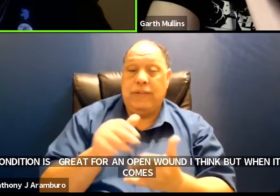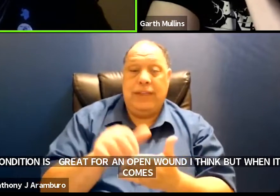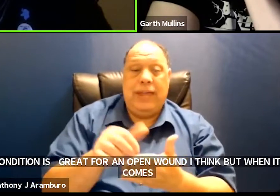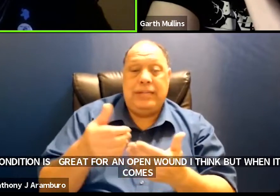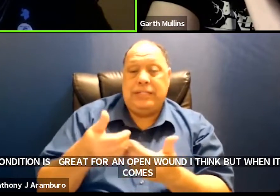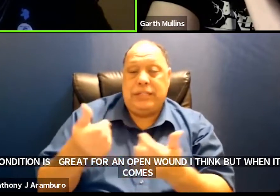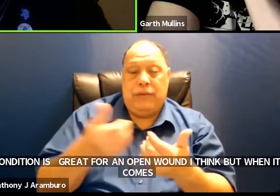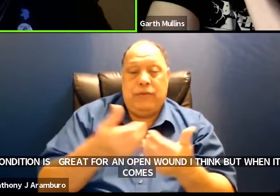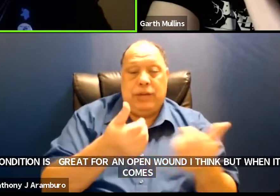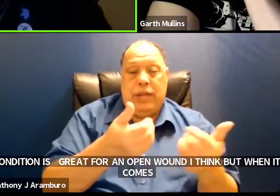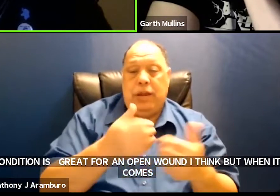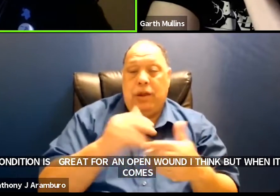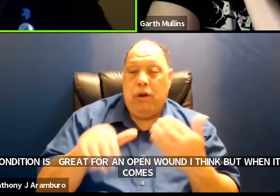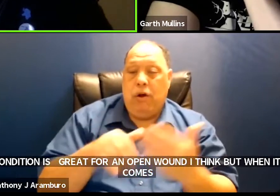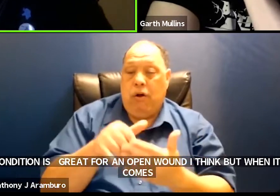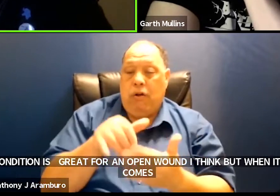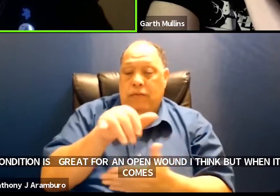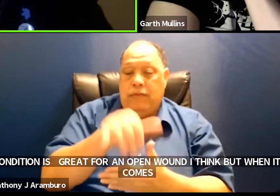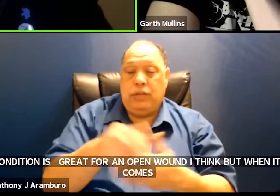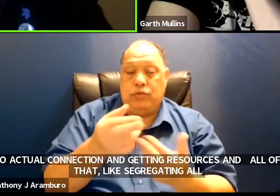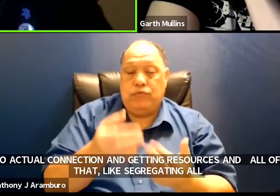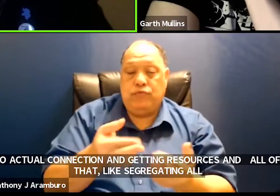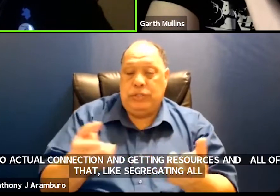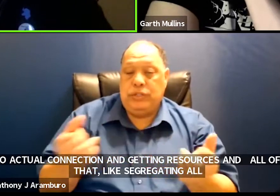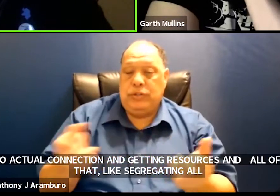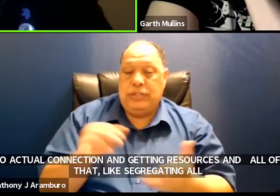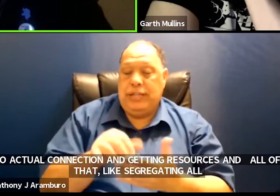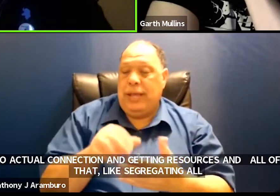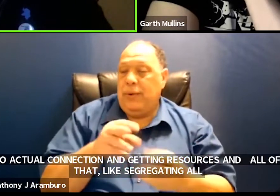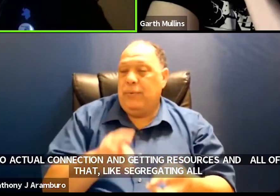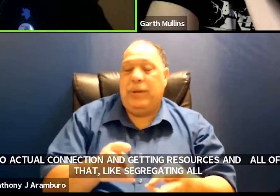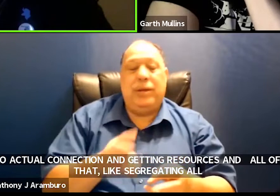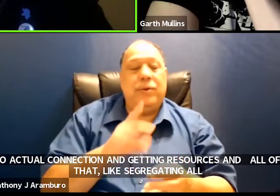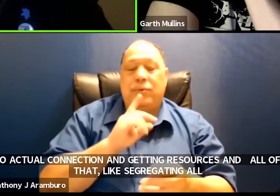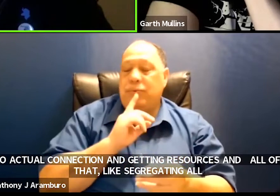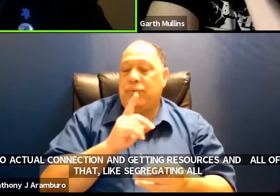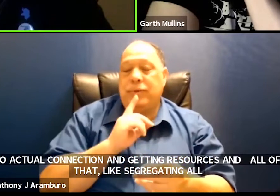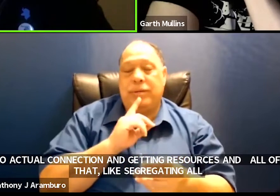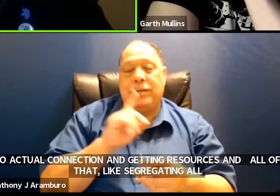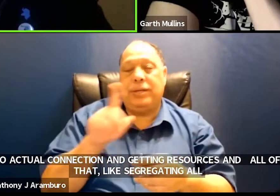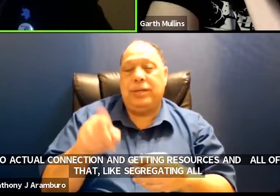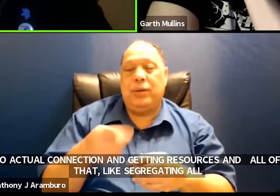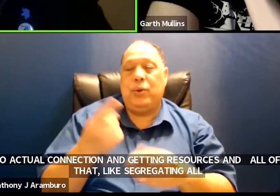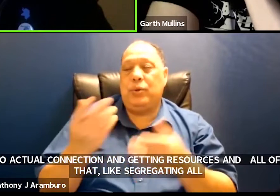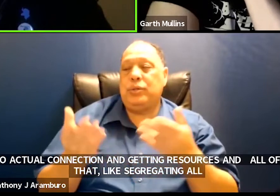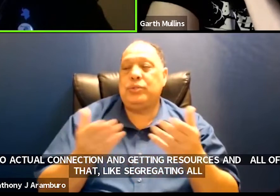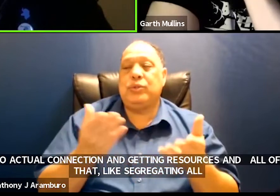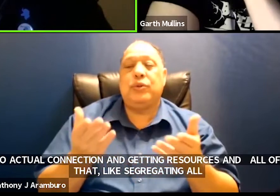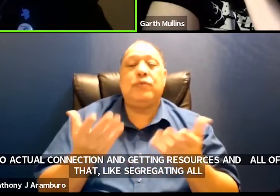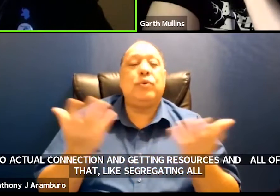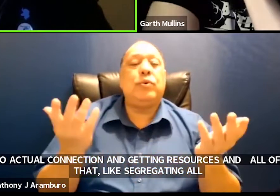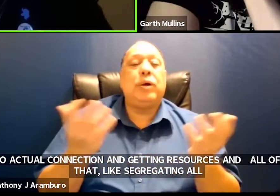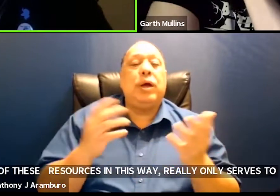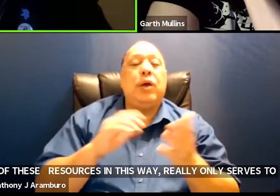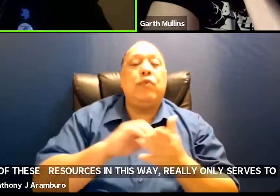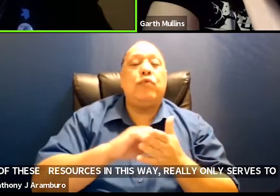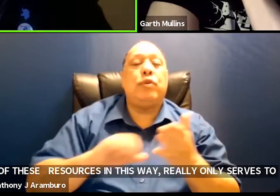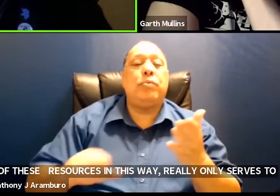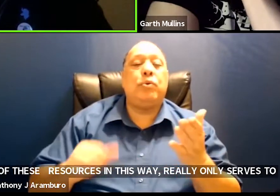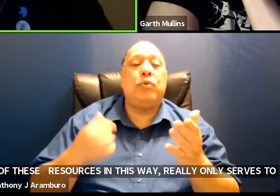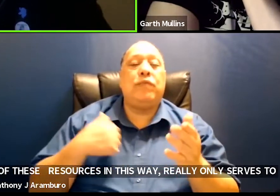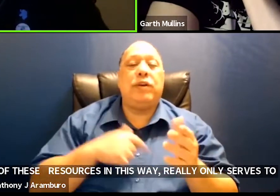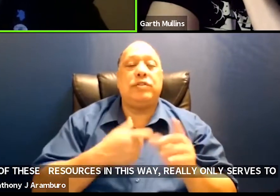all of these resources in this way um really only serves to remove us from each other and